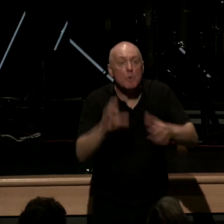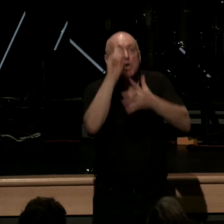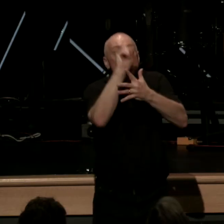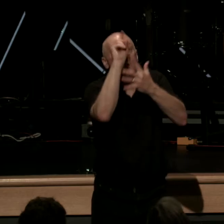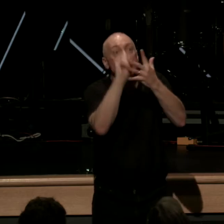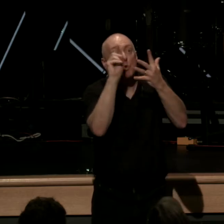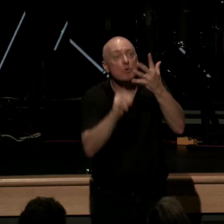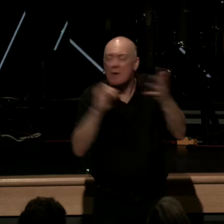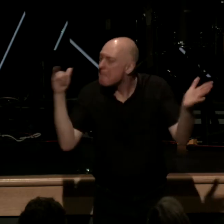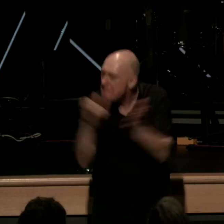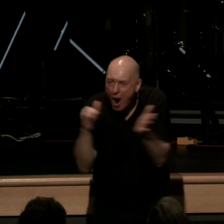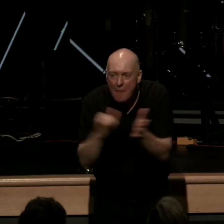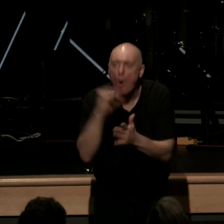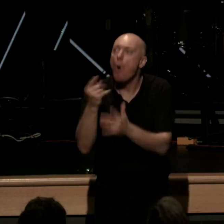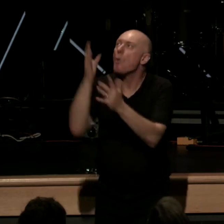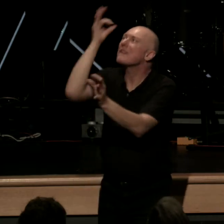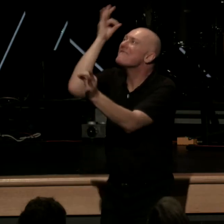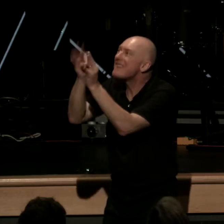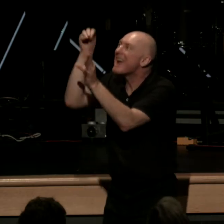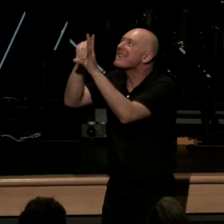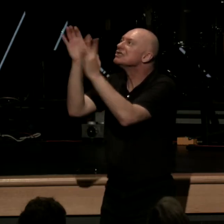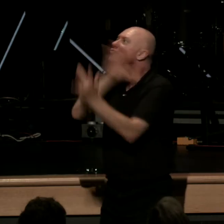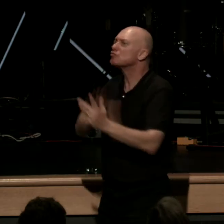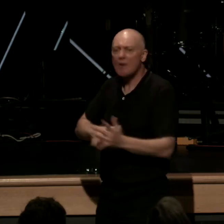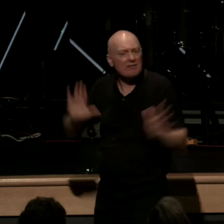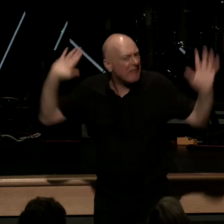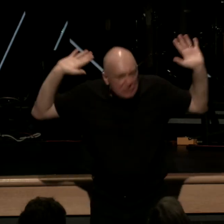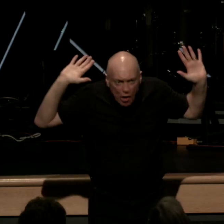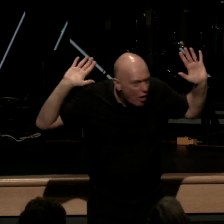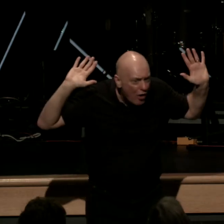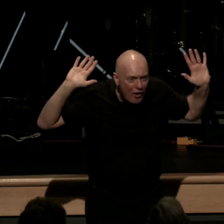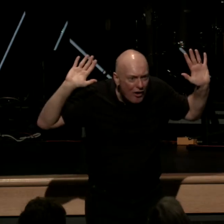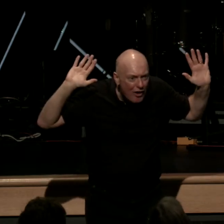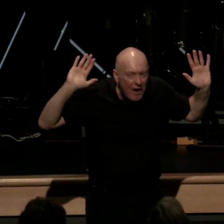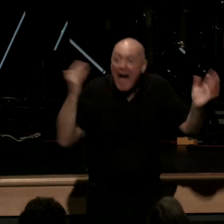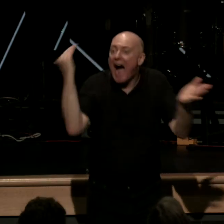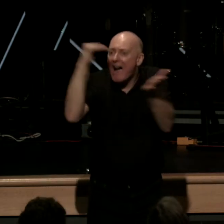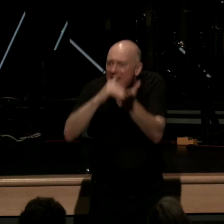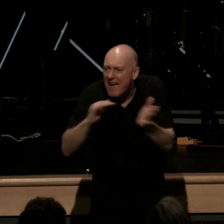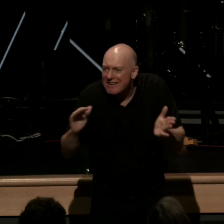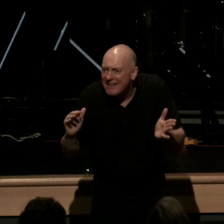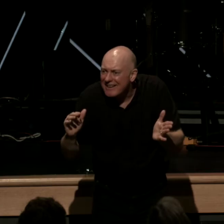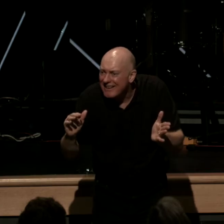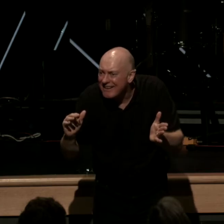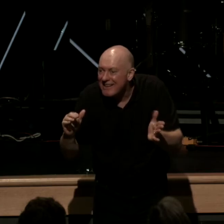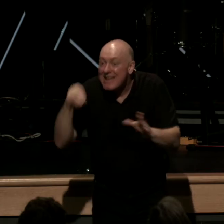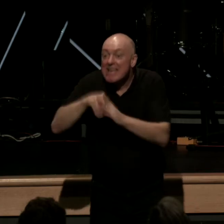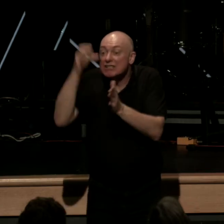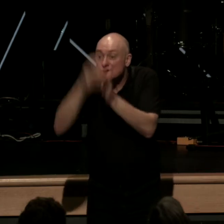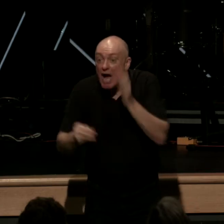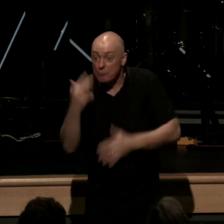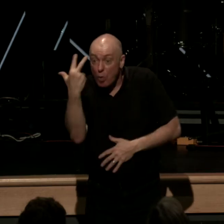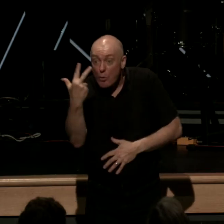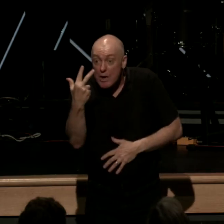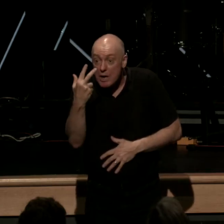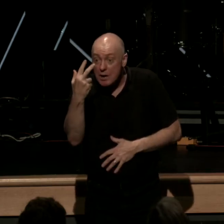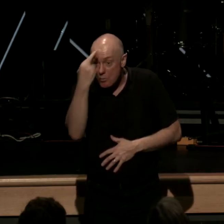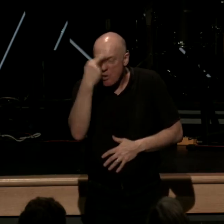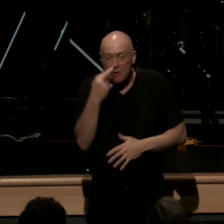it only comes by faith in Jesus Christ so again in chapter three of Romans Paul's explaining that